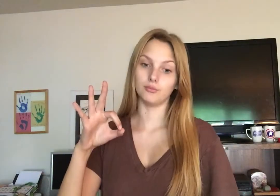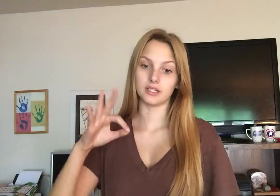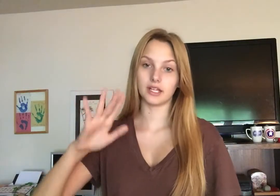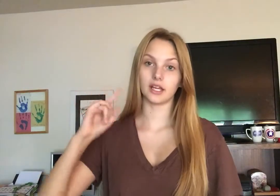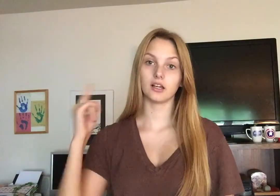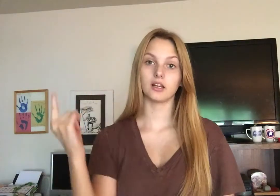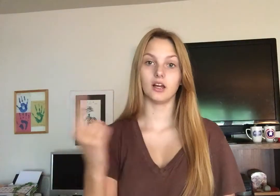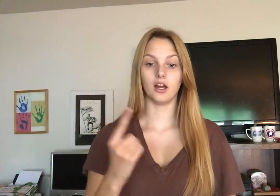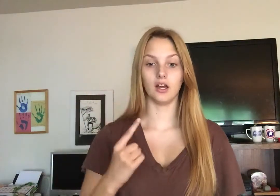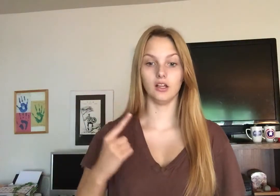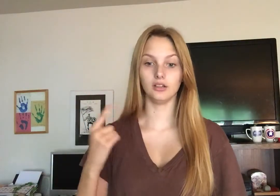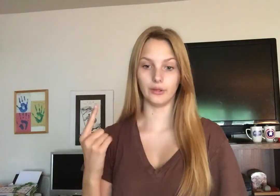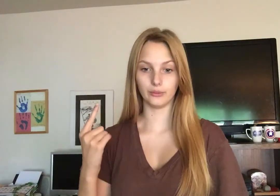being alone.